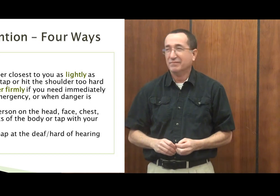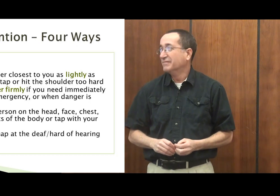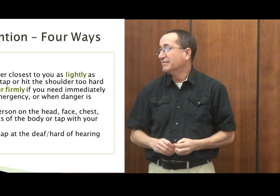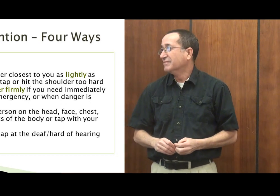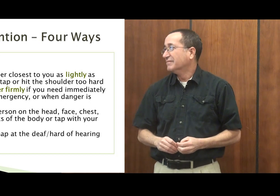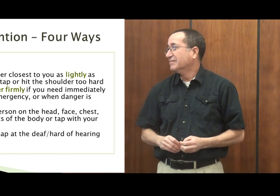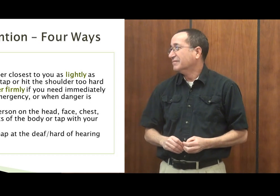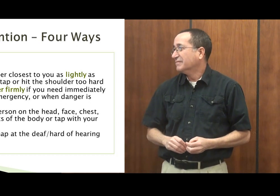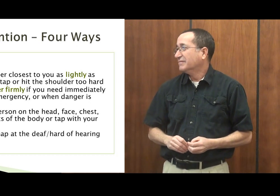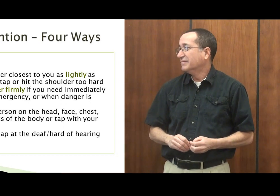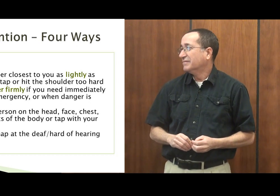get somebody's attention.